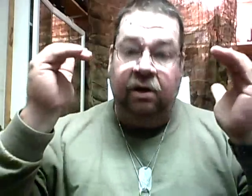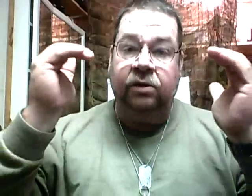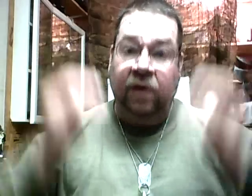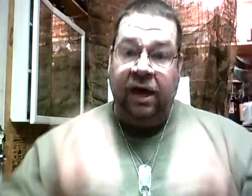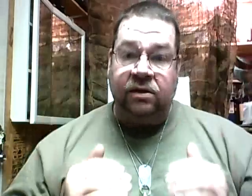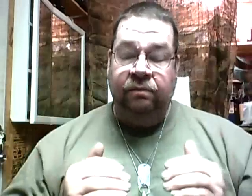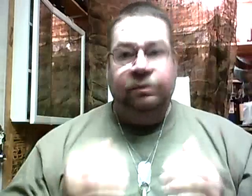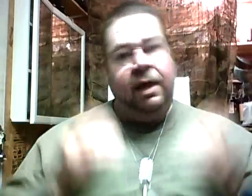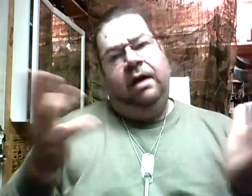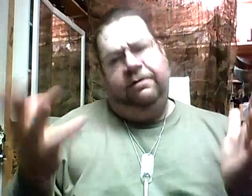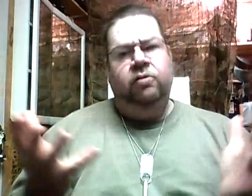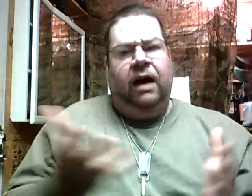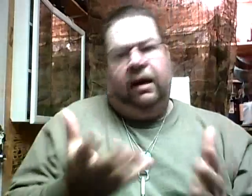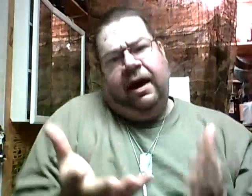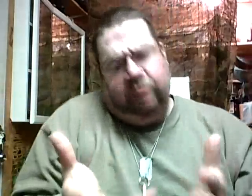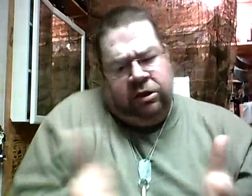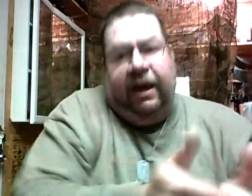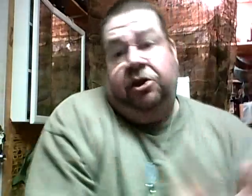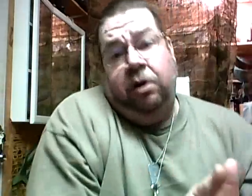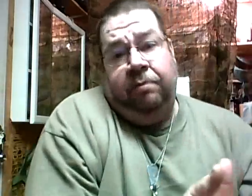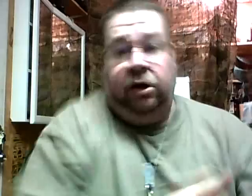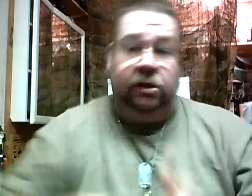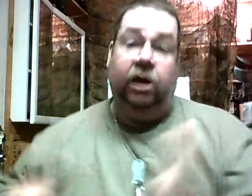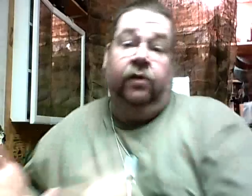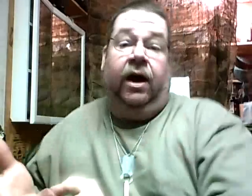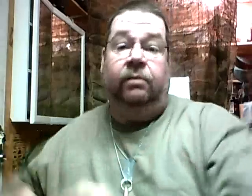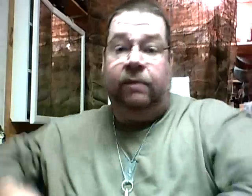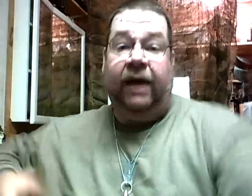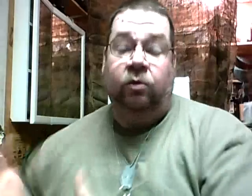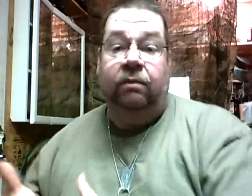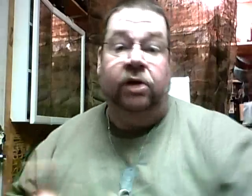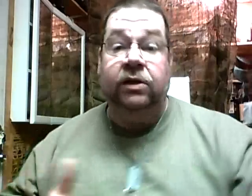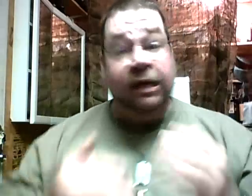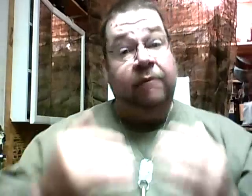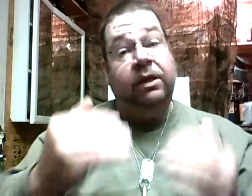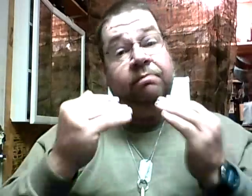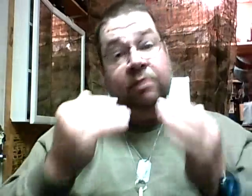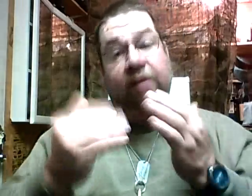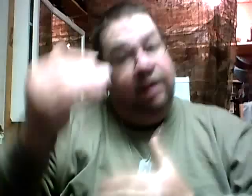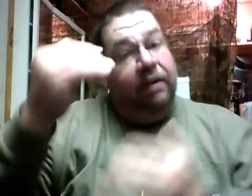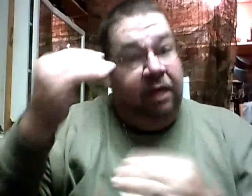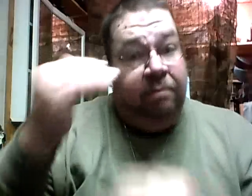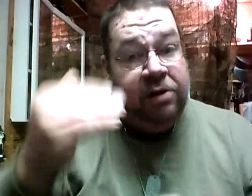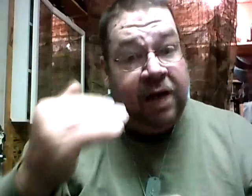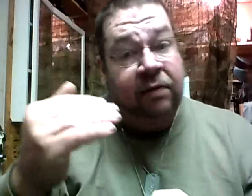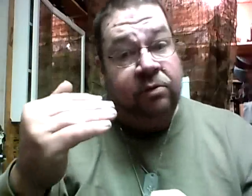bucks or less. Now, if you've got an item that's about 30 bucks and another item that's about 20 bucks, then give me both items.